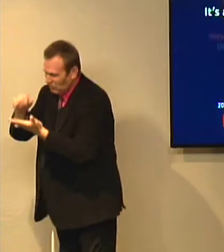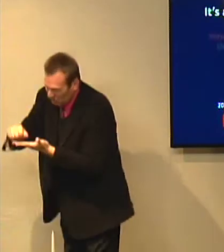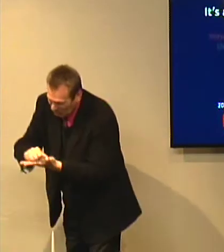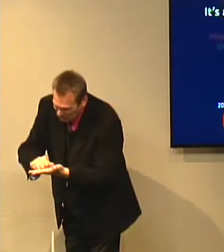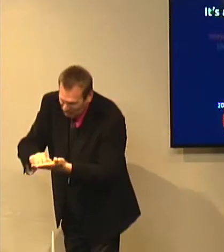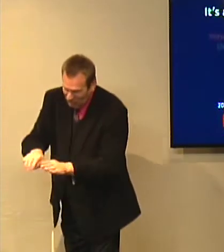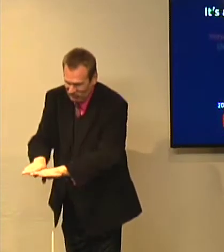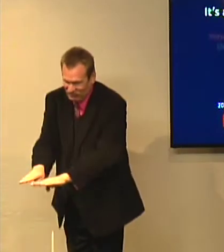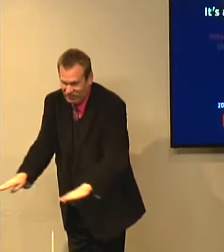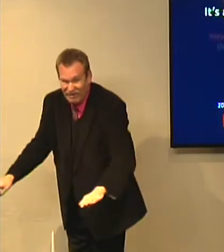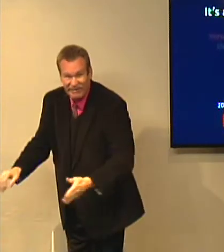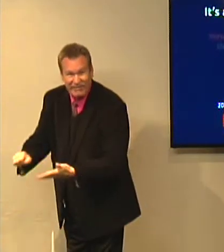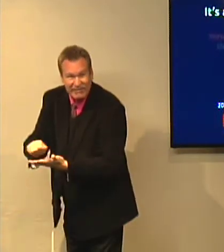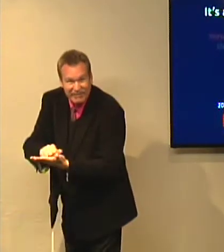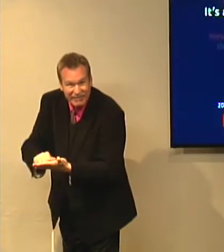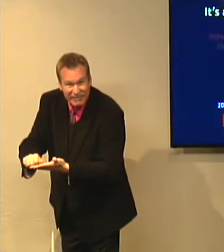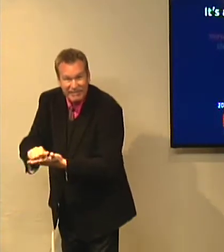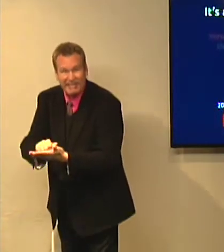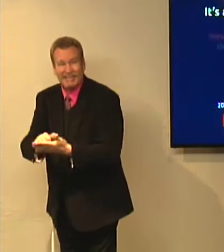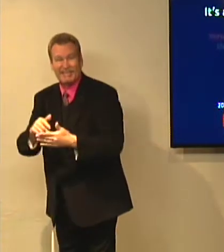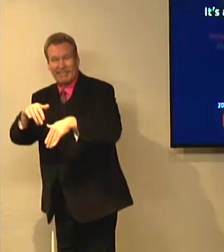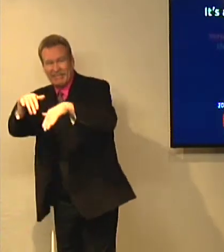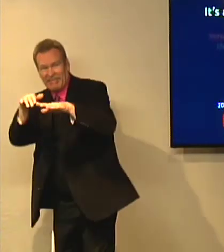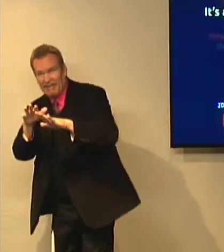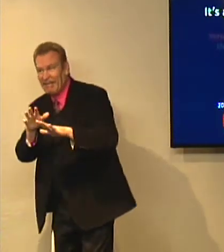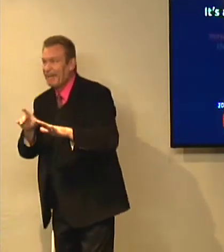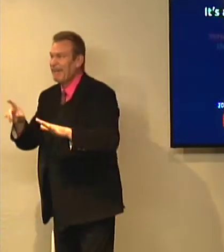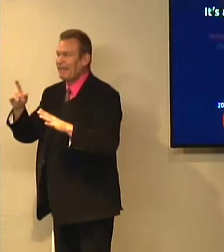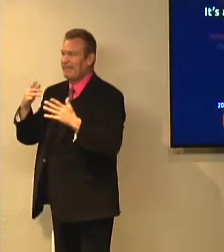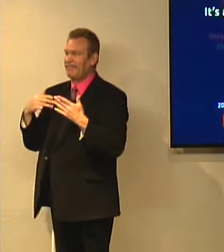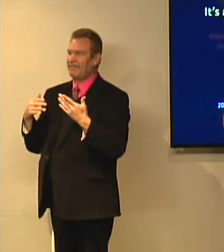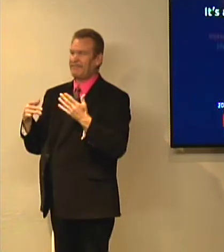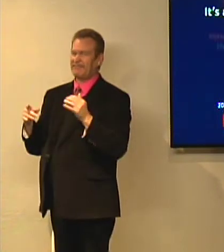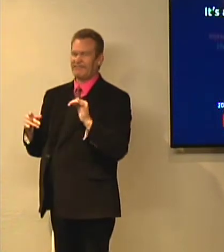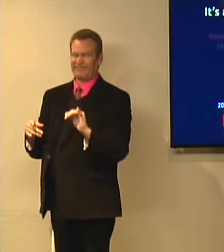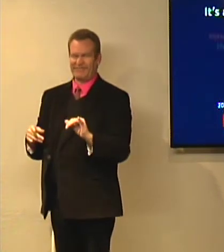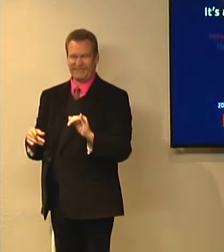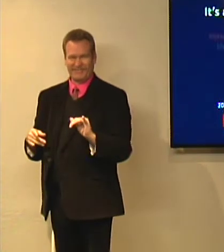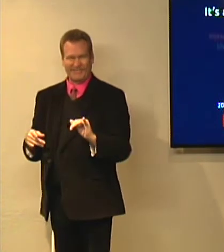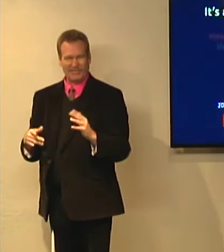and the different religious groups like to go to these different places.